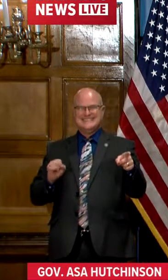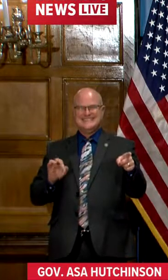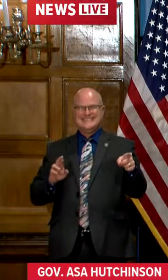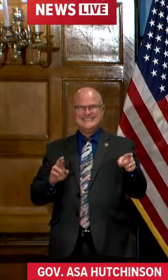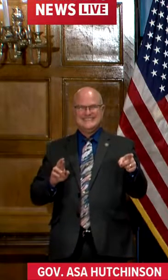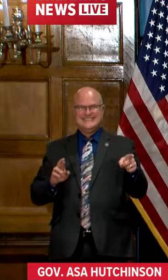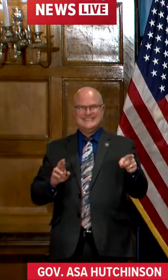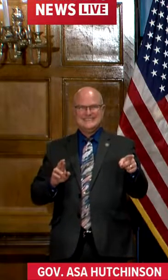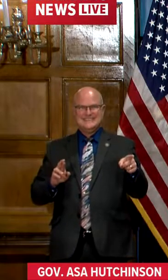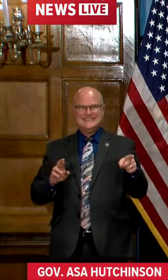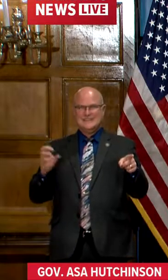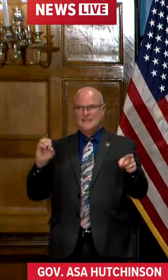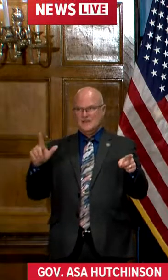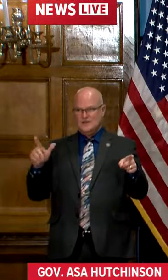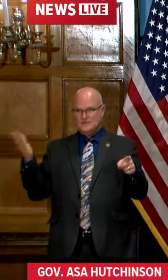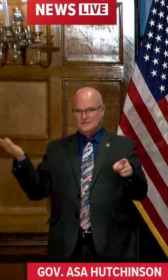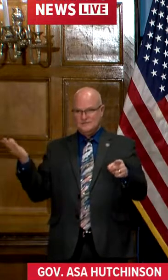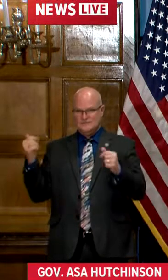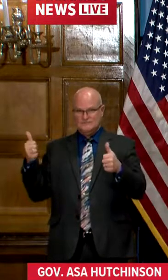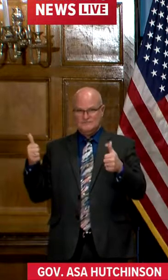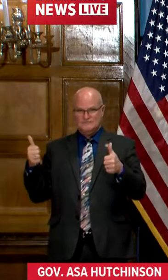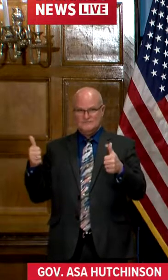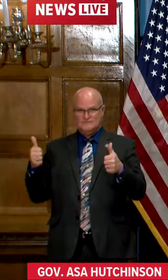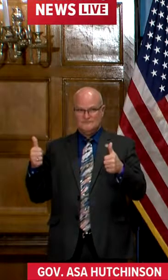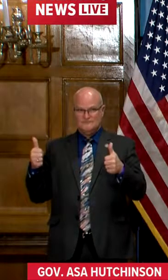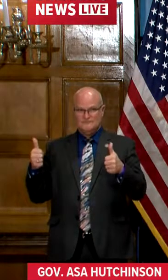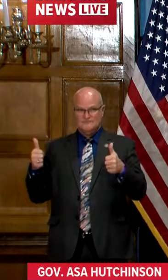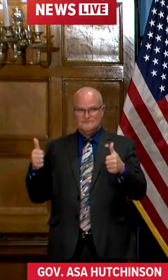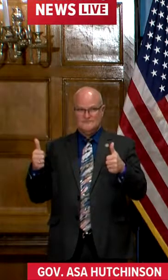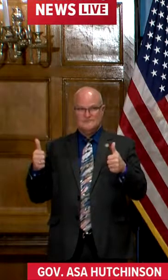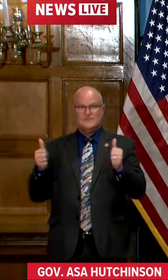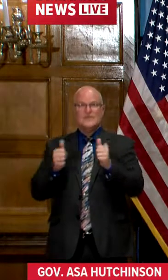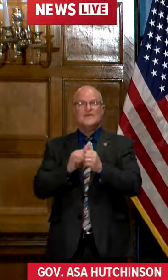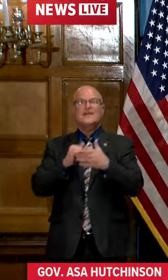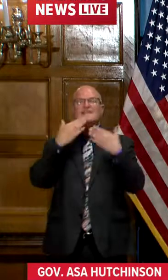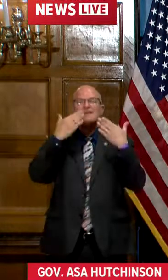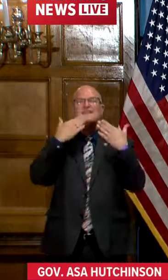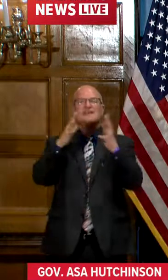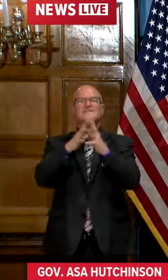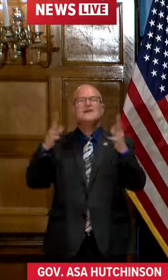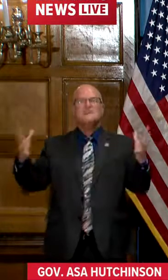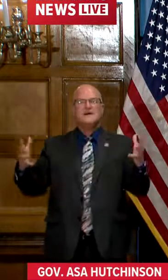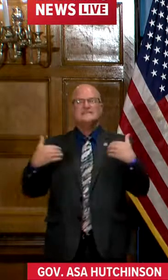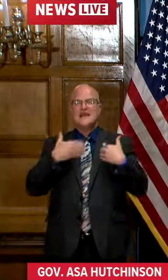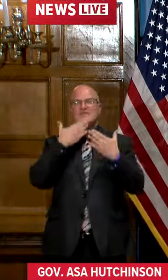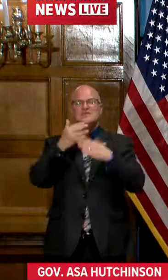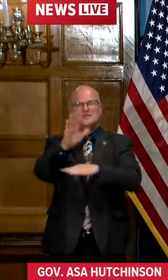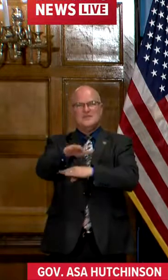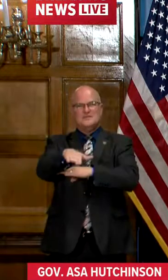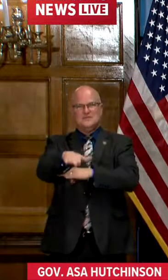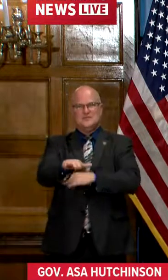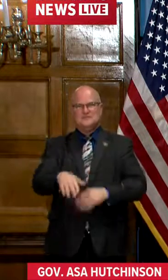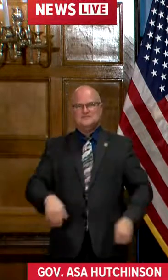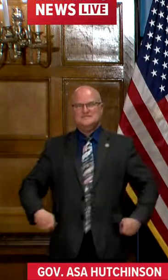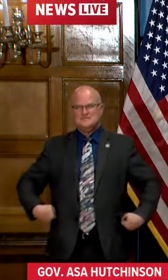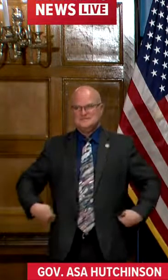All right. Colonel, did you – you good? Yes, sir. All right. With that, thank you all very much. Have a great afternoon.